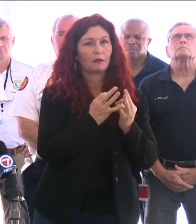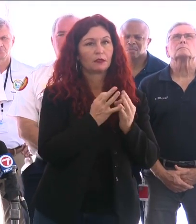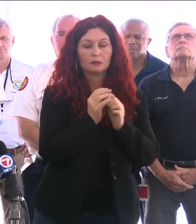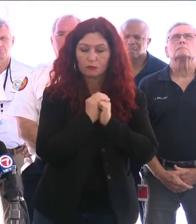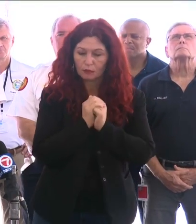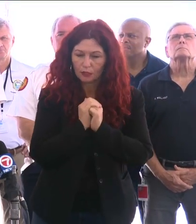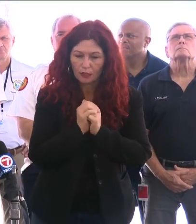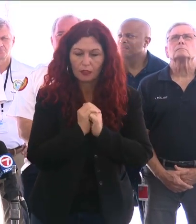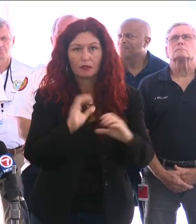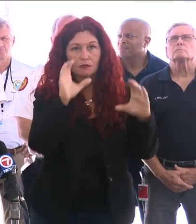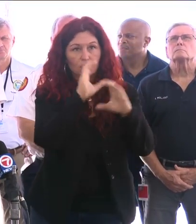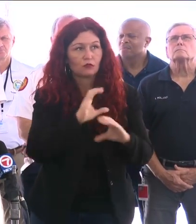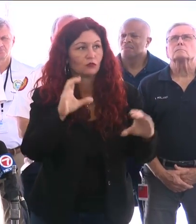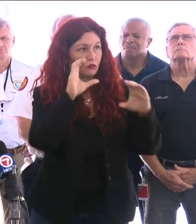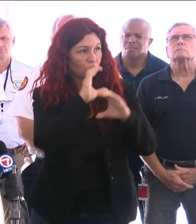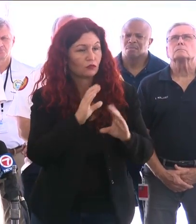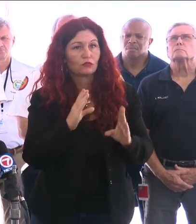day one.